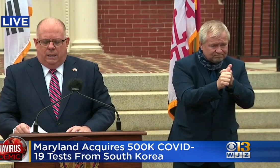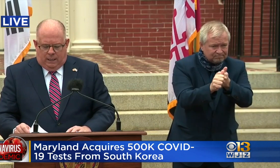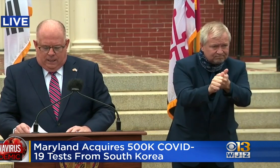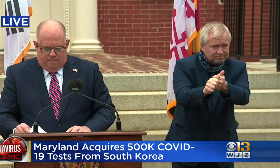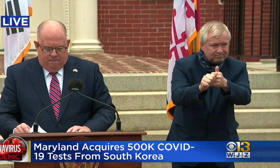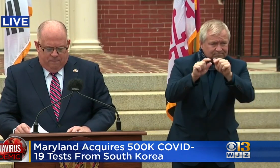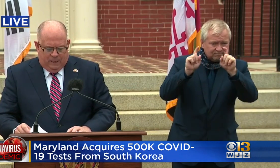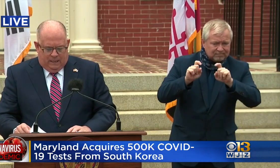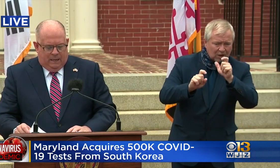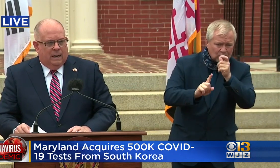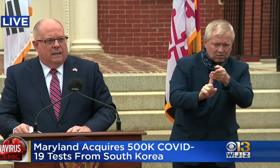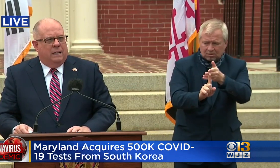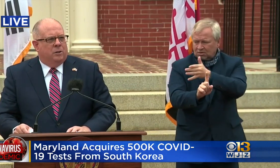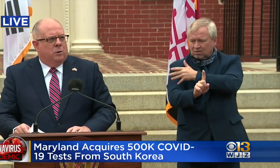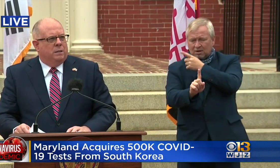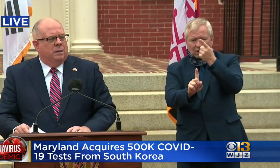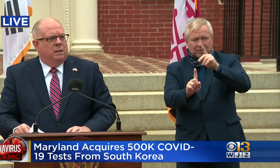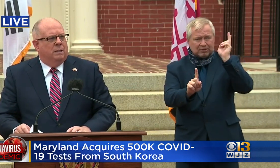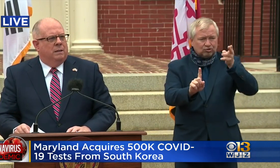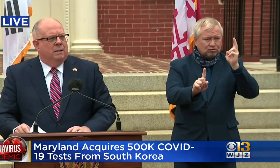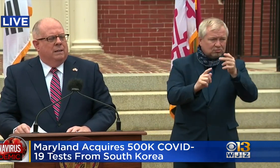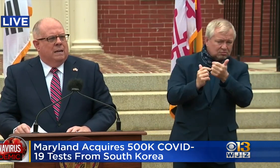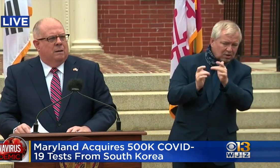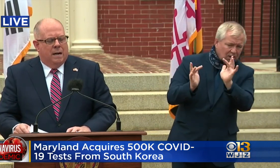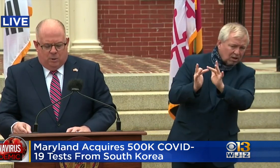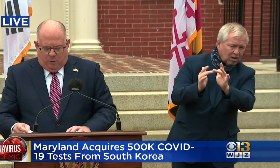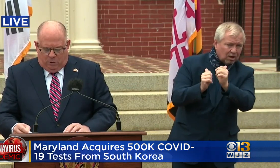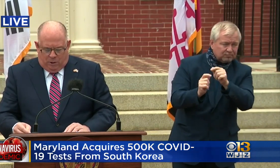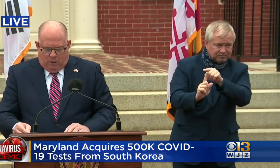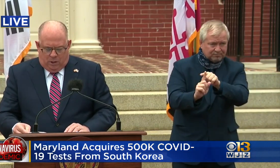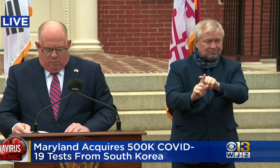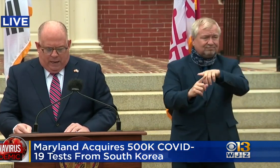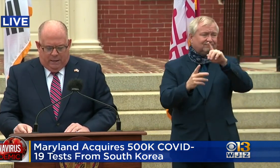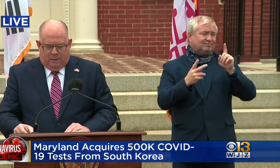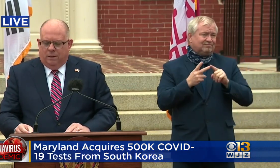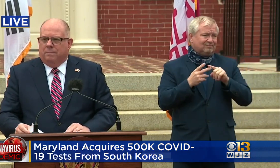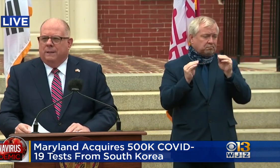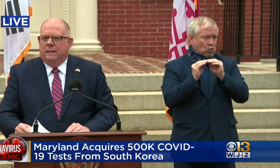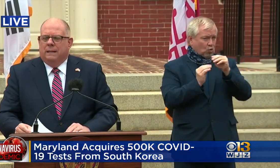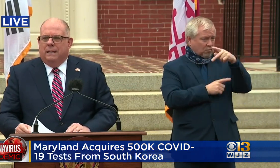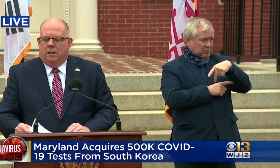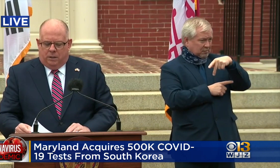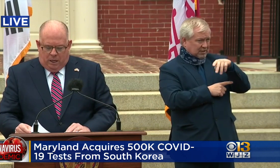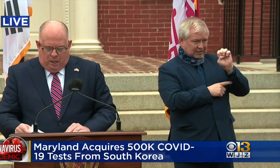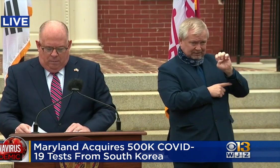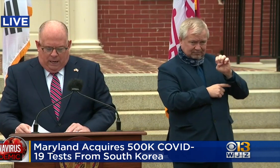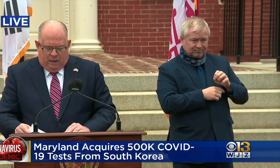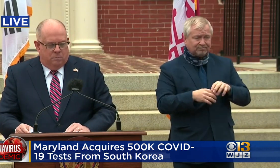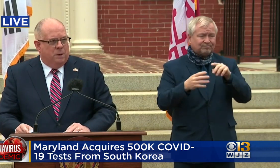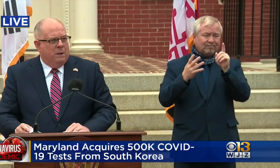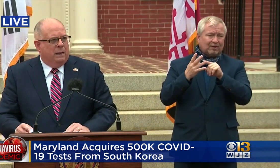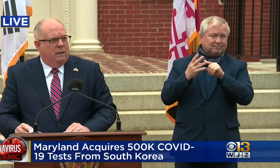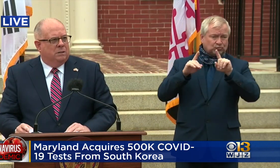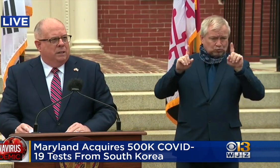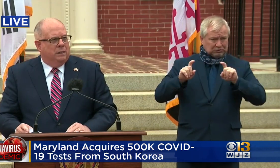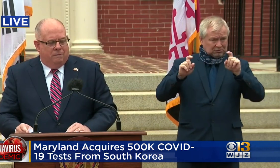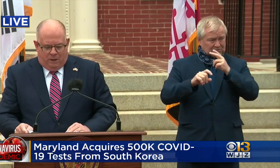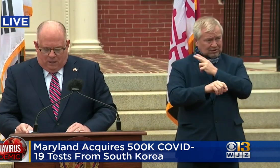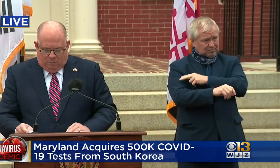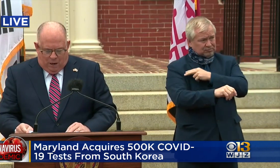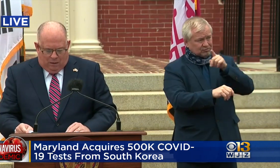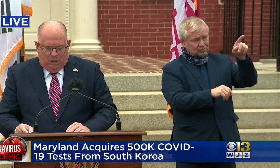PPE, and increasing our hospital surge capacity. And our team has been making